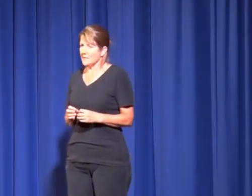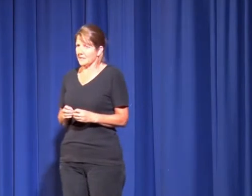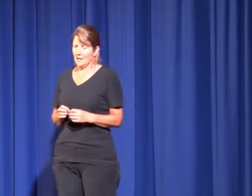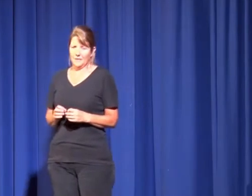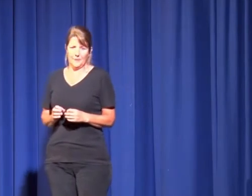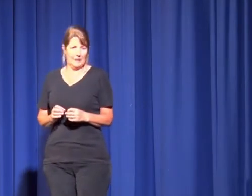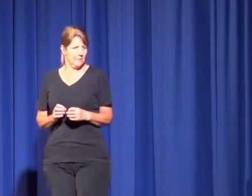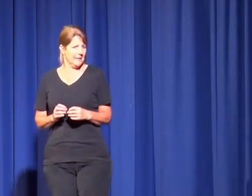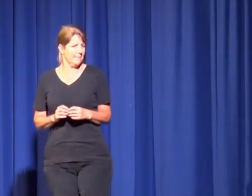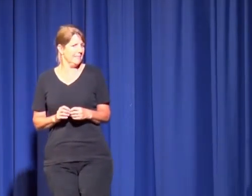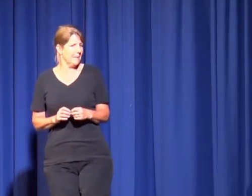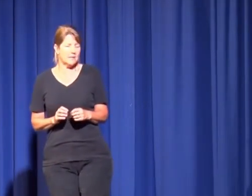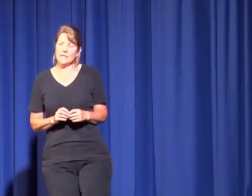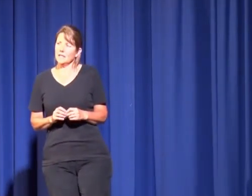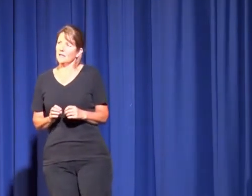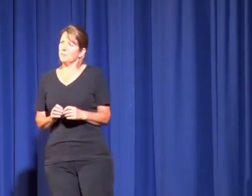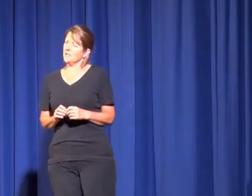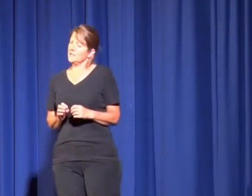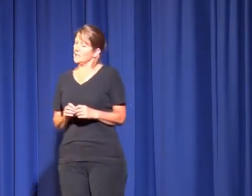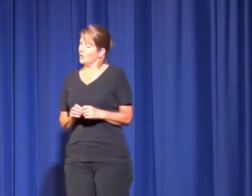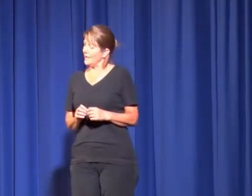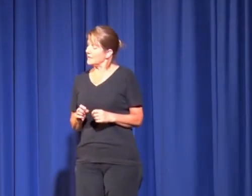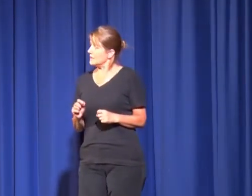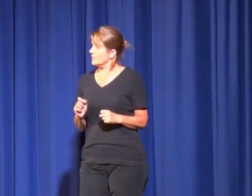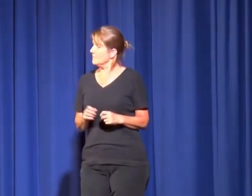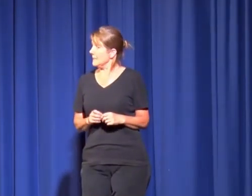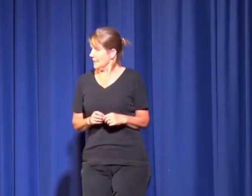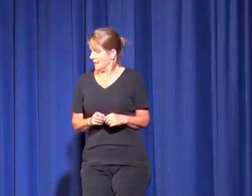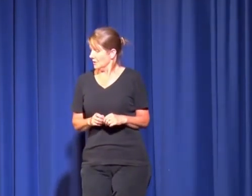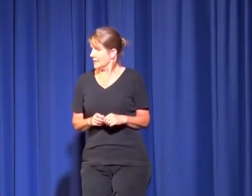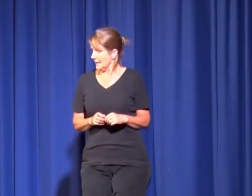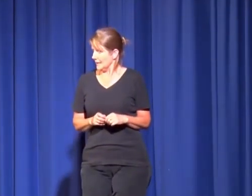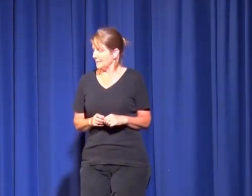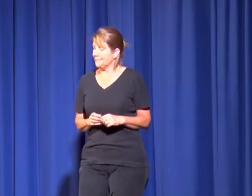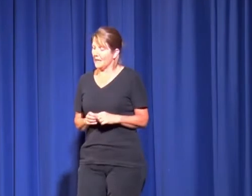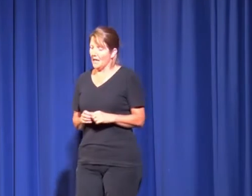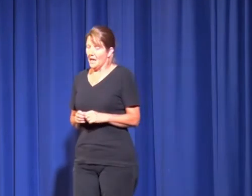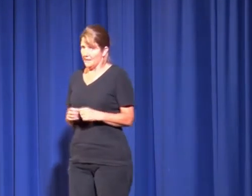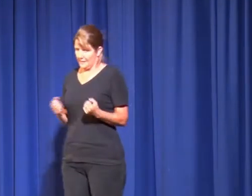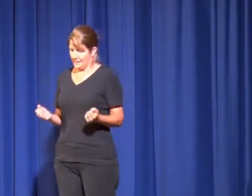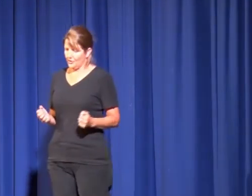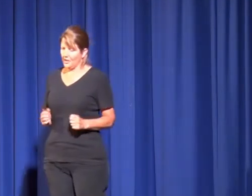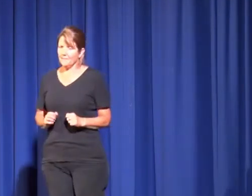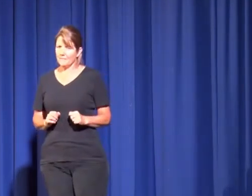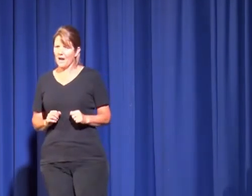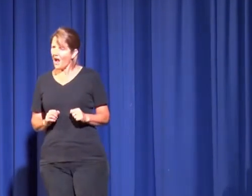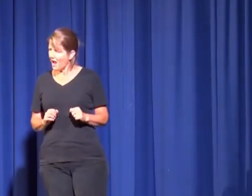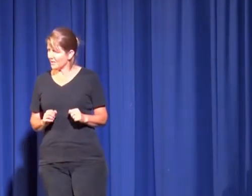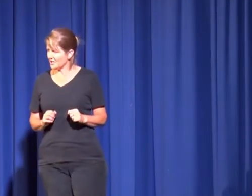was kind of a little bit mousy and I wanted to go out to the window on Saturday. Deirdre, I want to